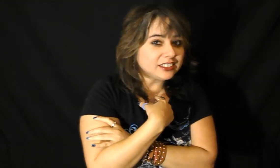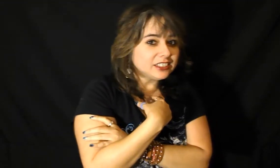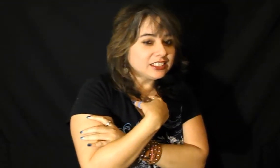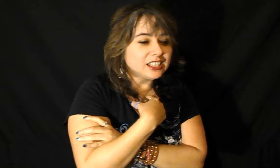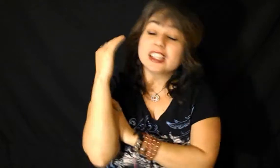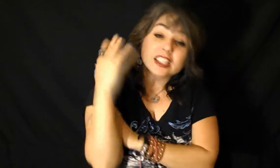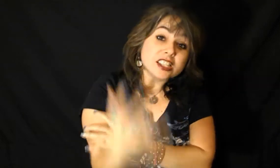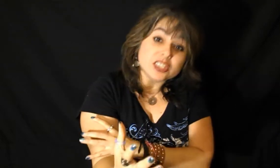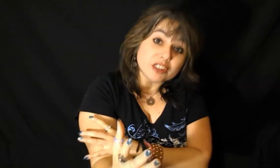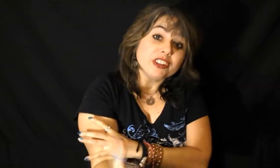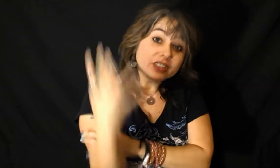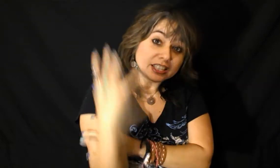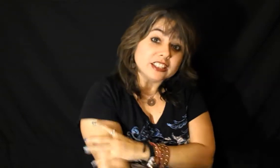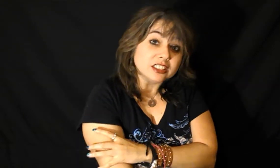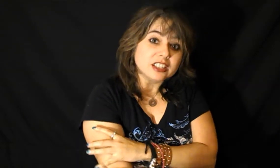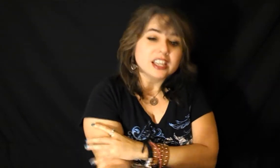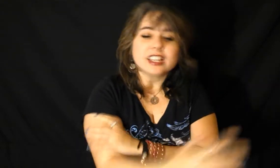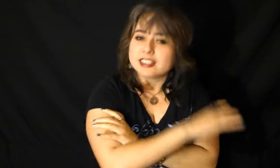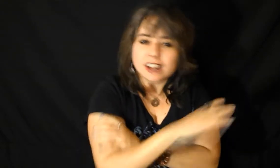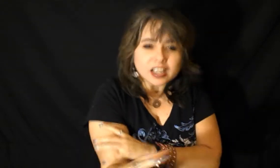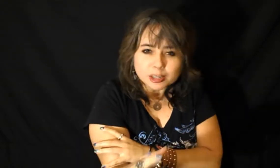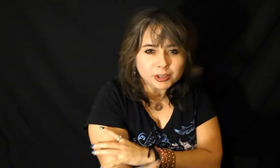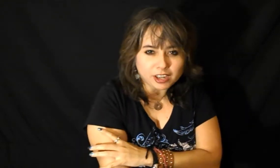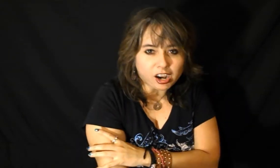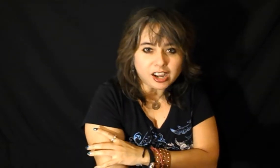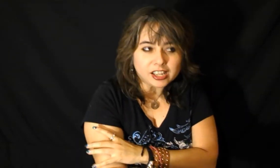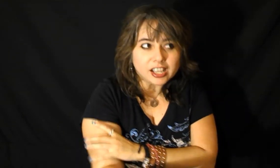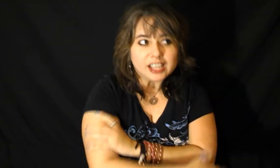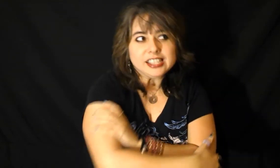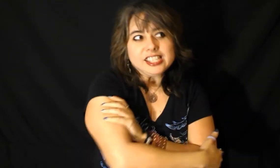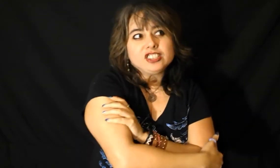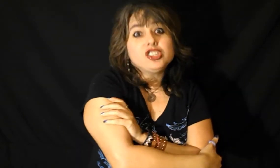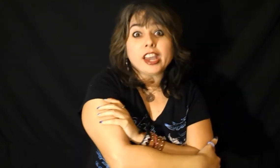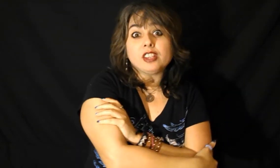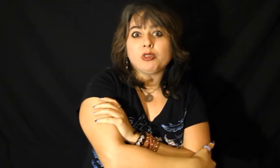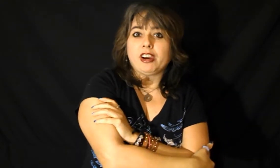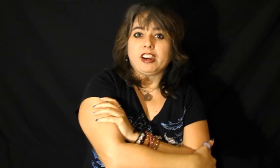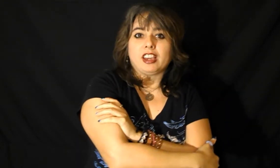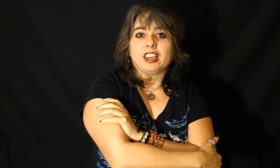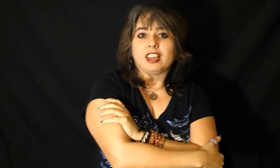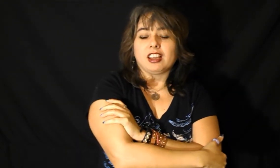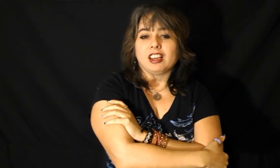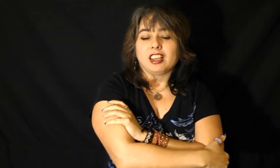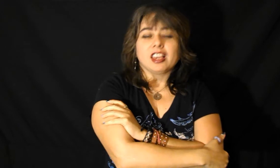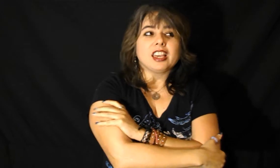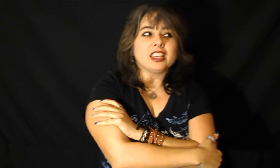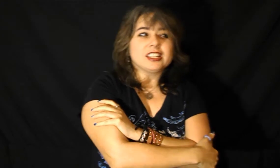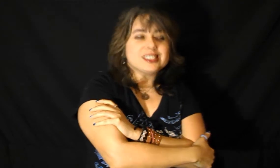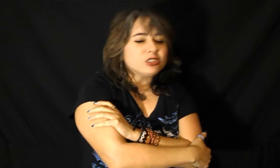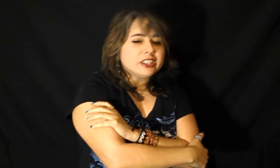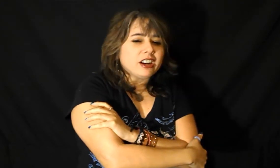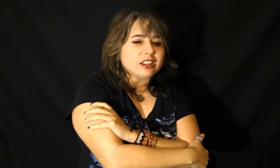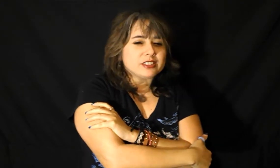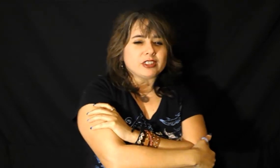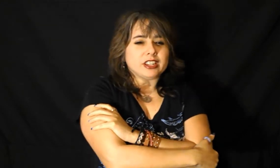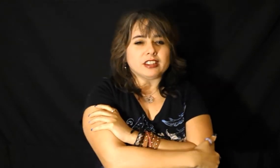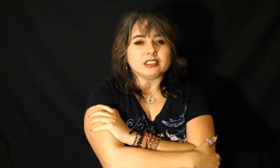this serial killer is not gonna be caught until January and it's only August right now